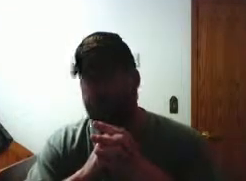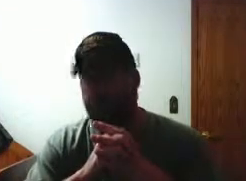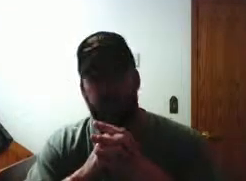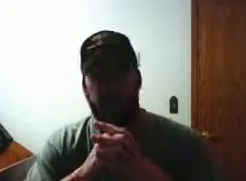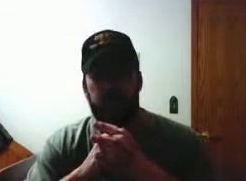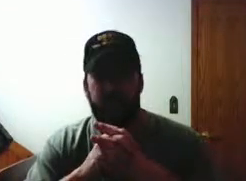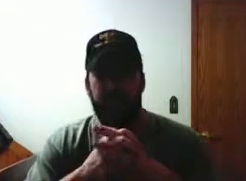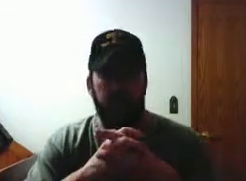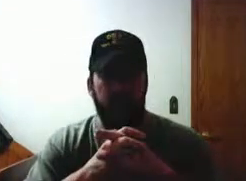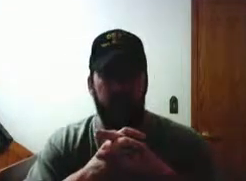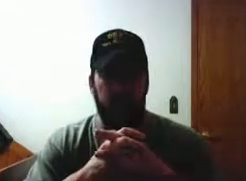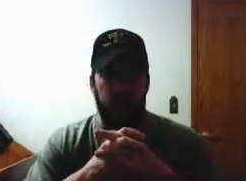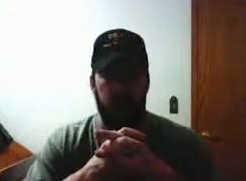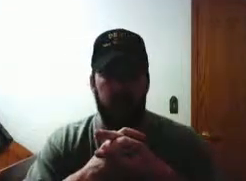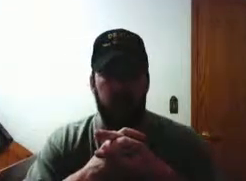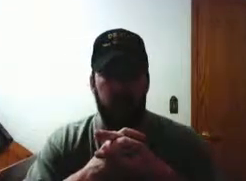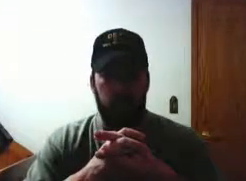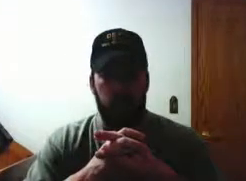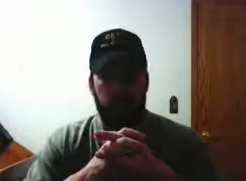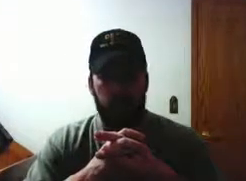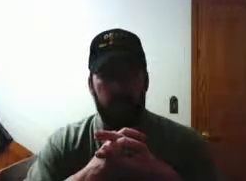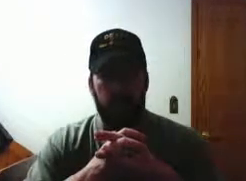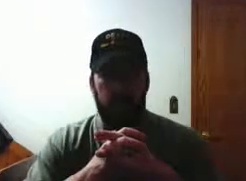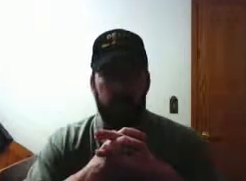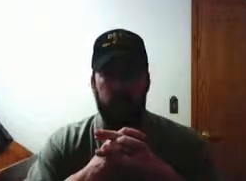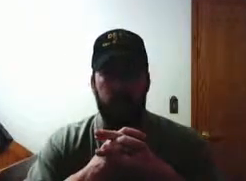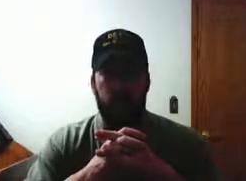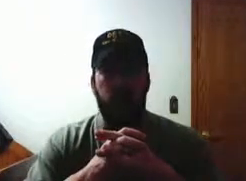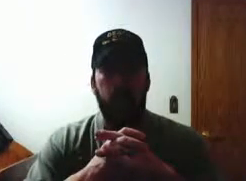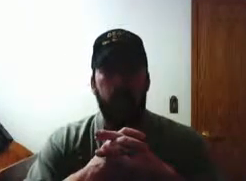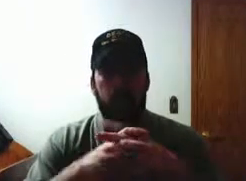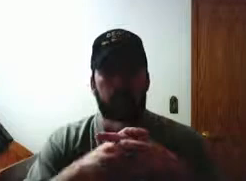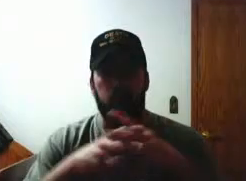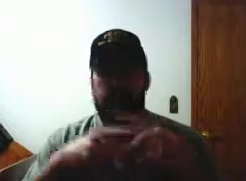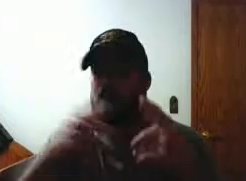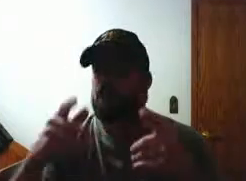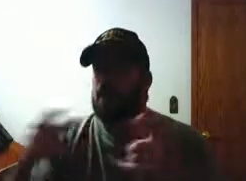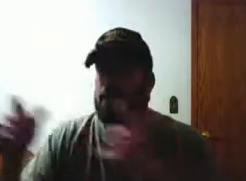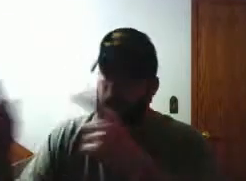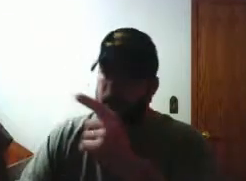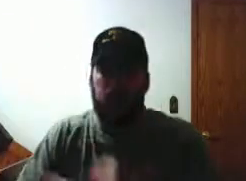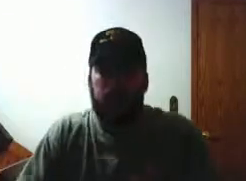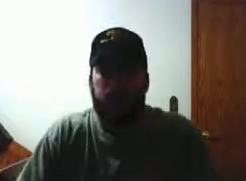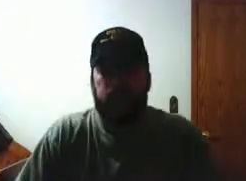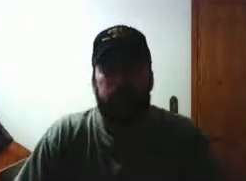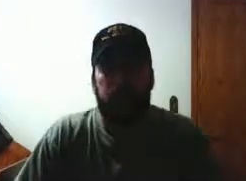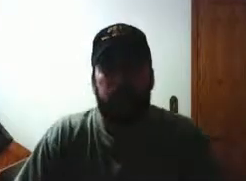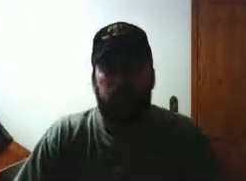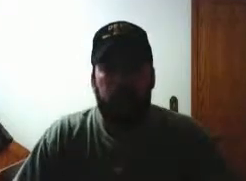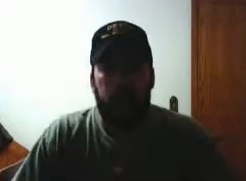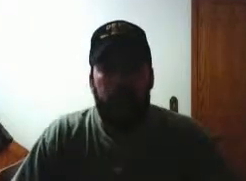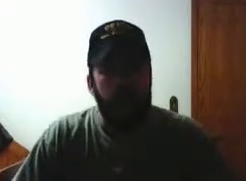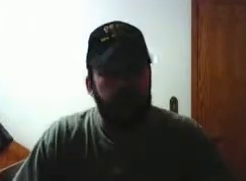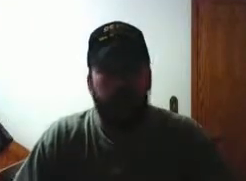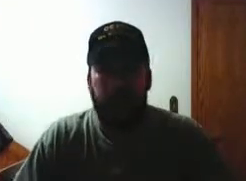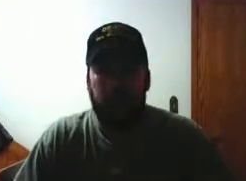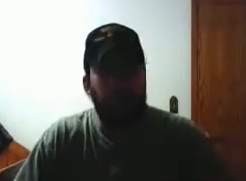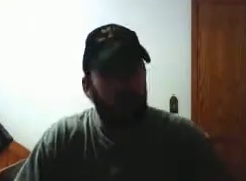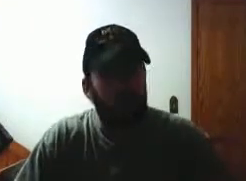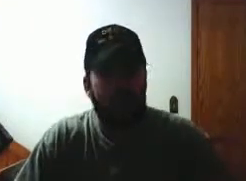pieces of paper for your printer to be fed through in order to download this document i've had it downloaded for a while